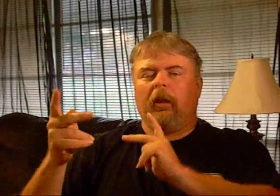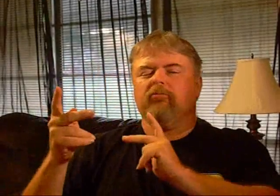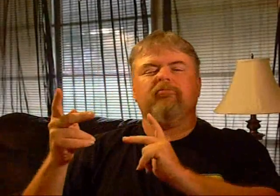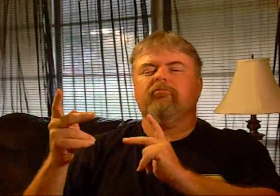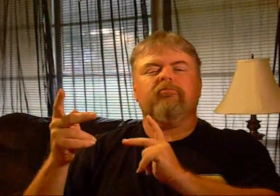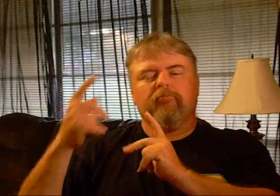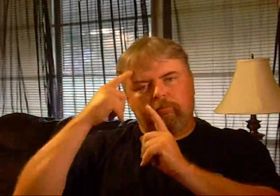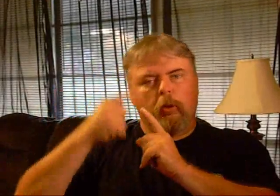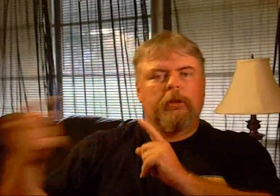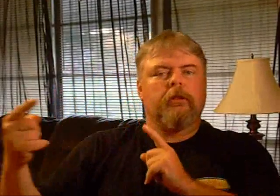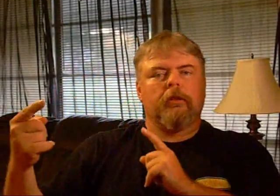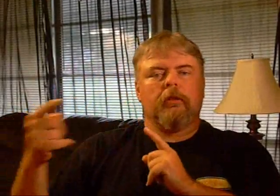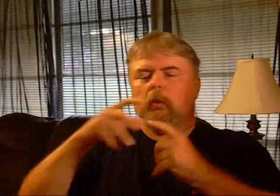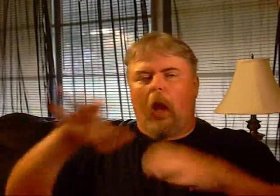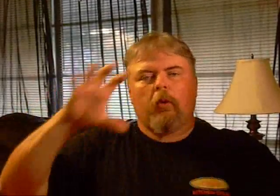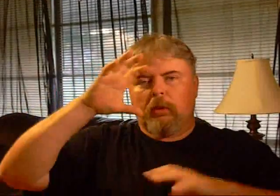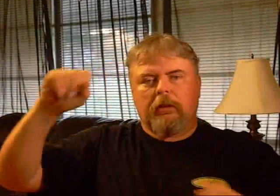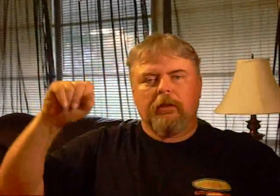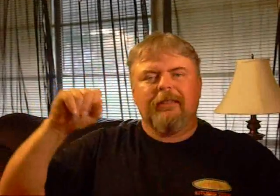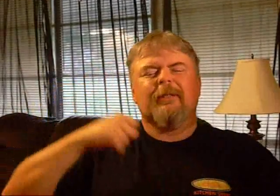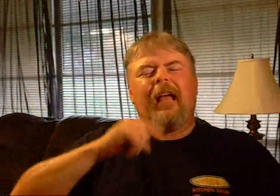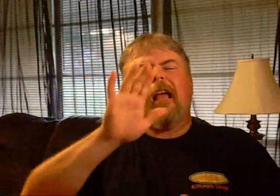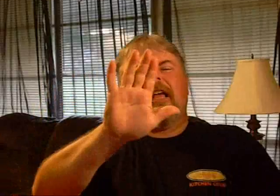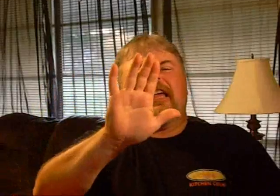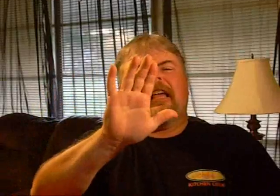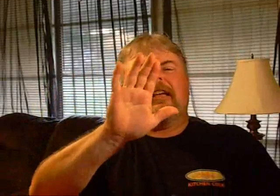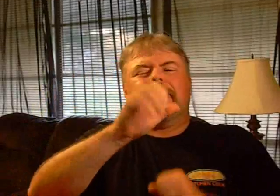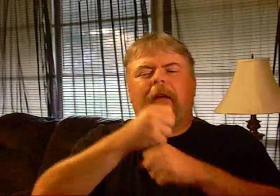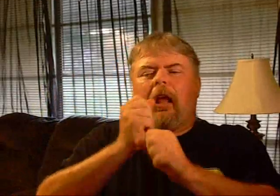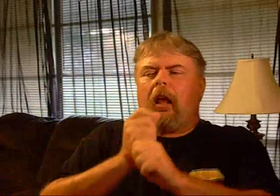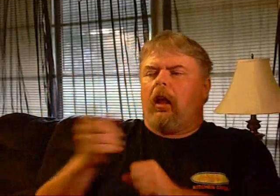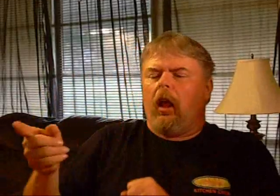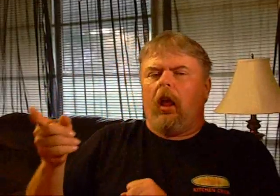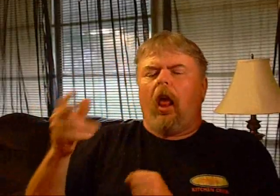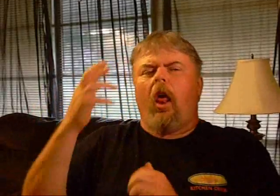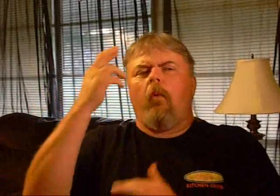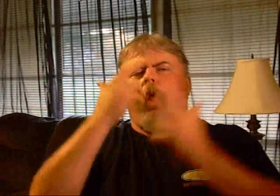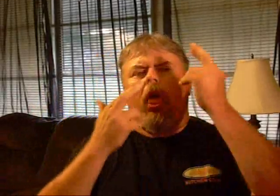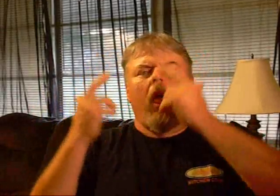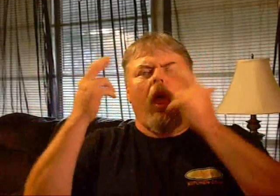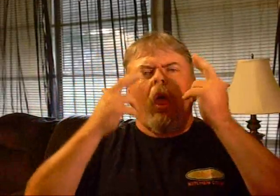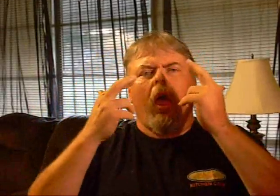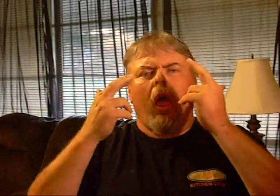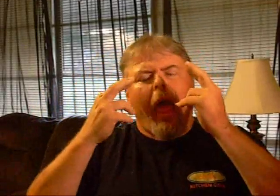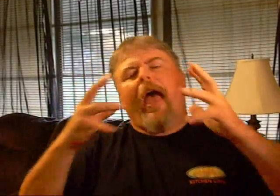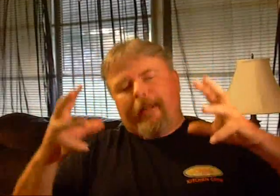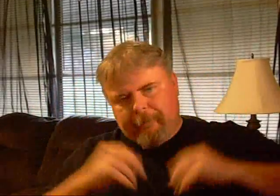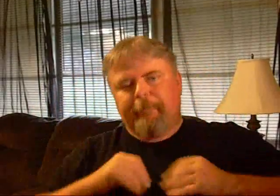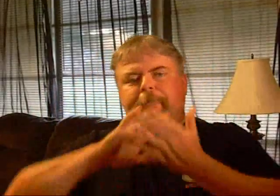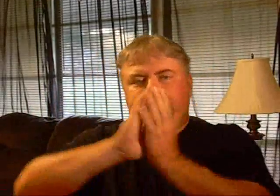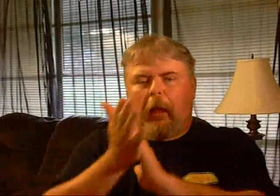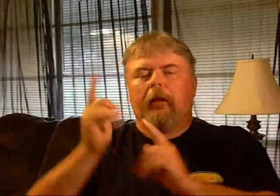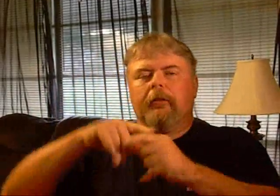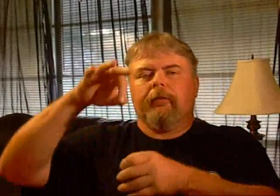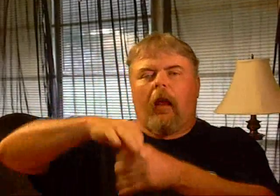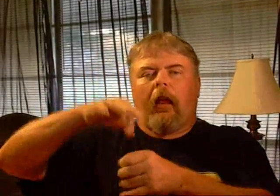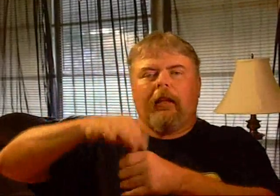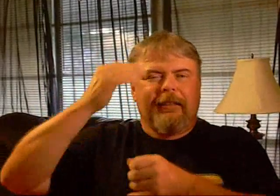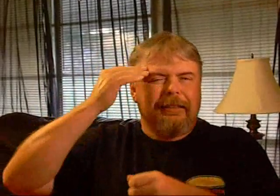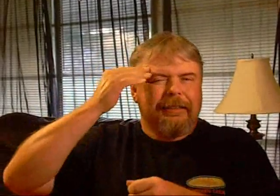Well, my name is Ken Steeley. And I've been able to work with your family last night. And your family has